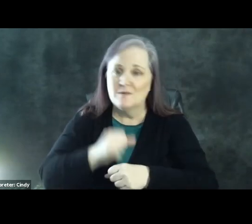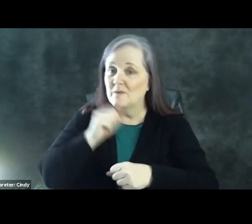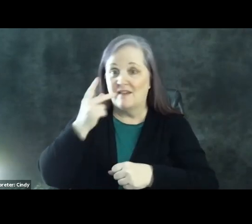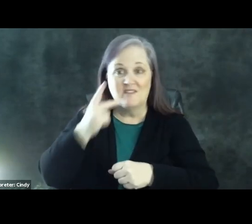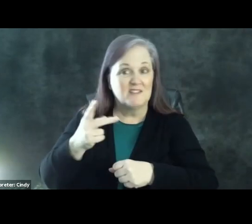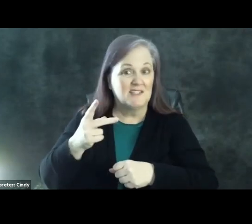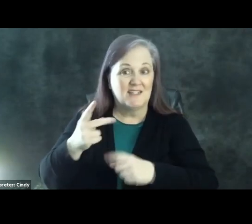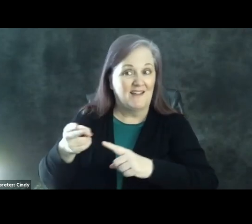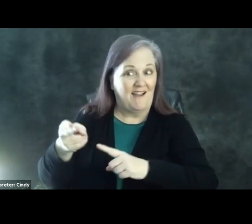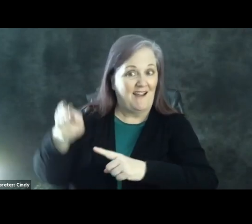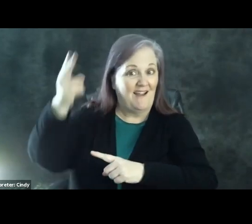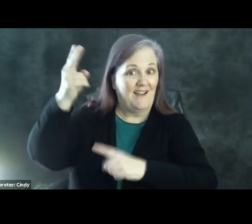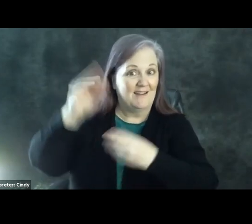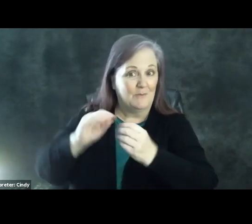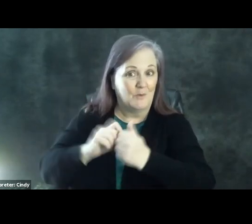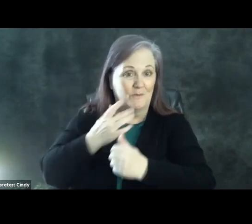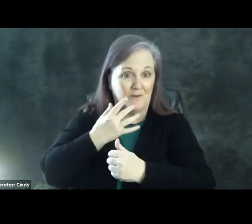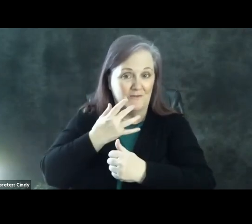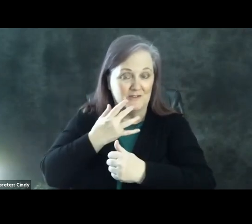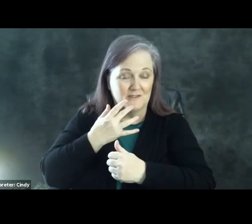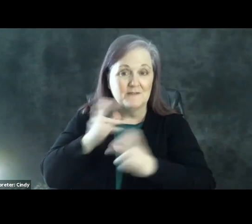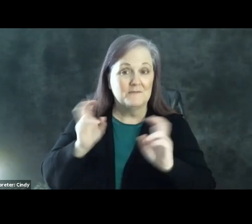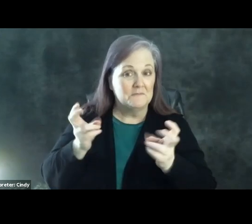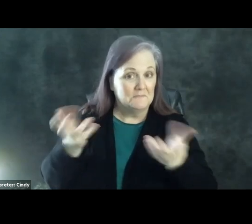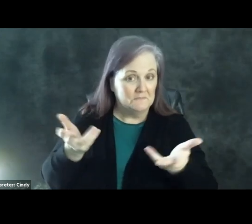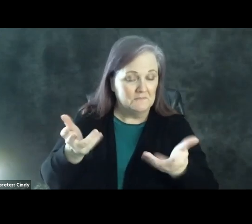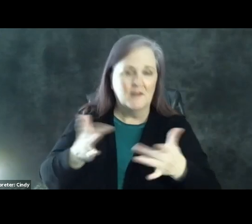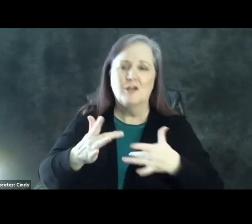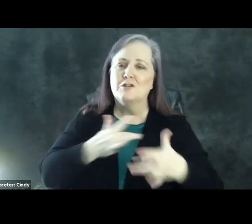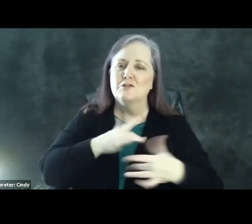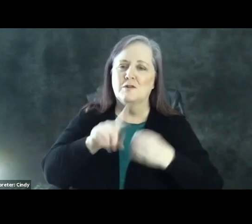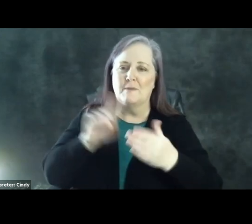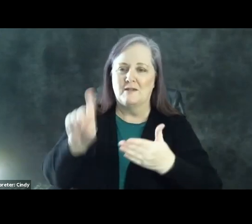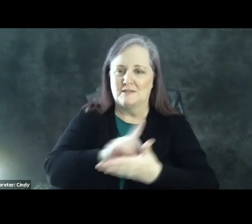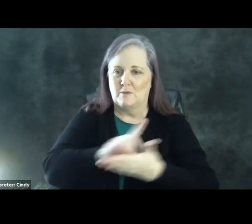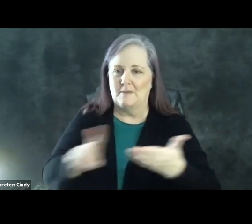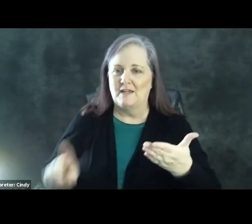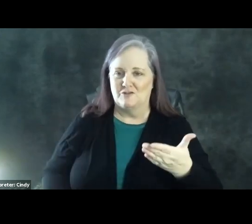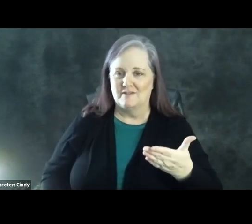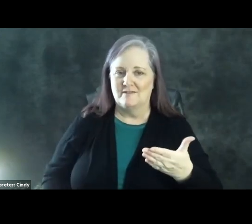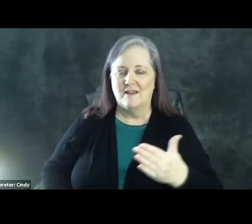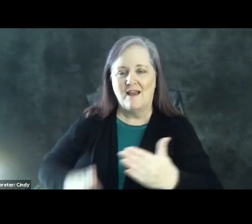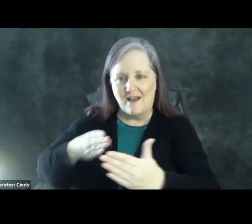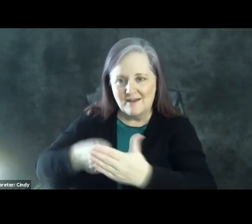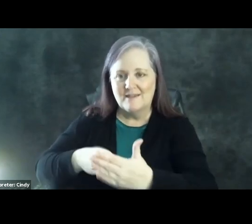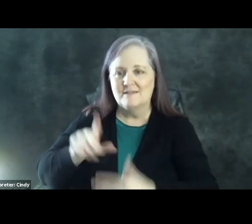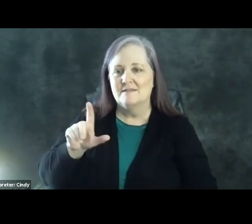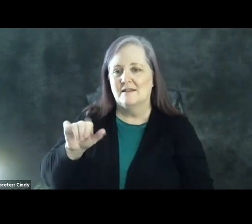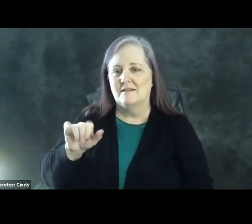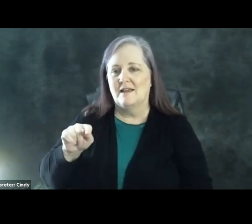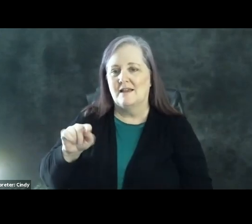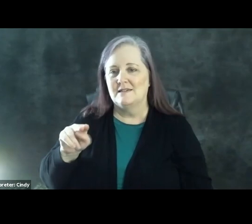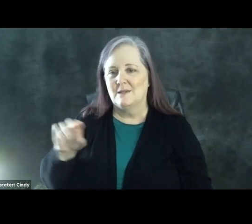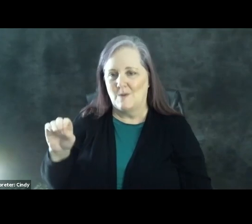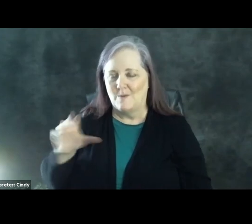quite this high in the preferences is a concern about discrimination against Latinos and immigrants and a